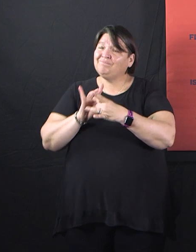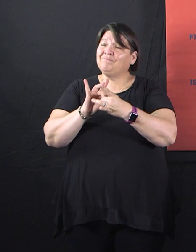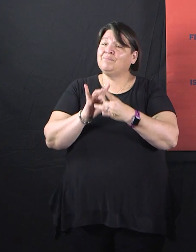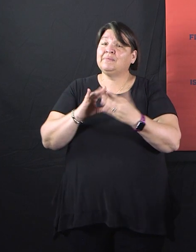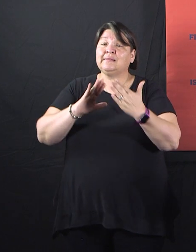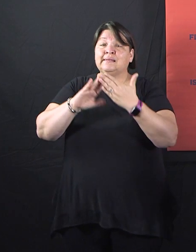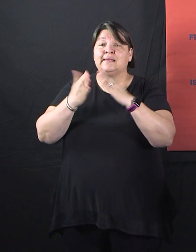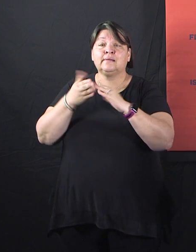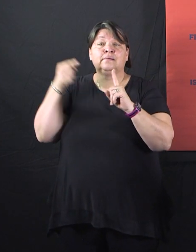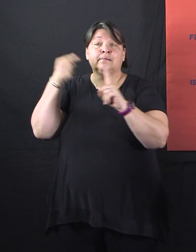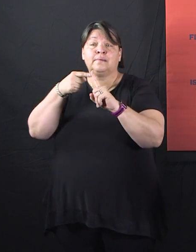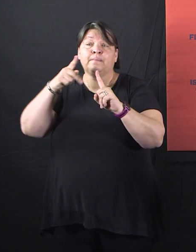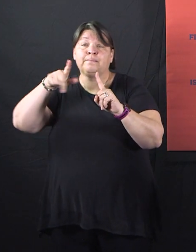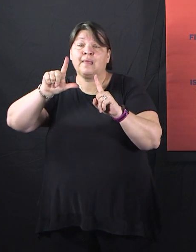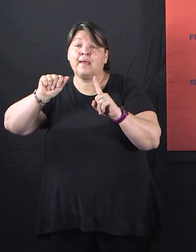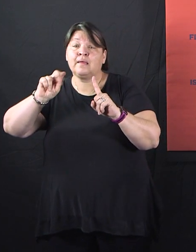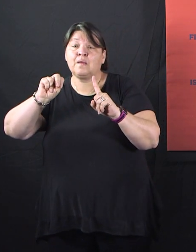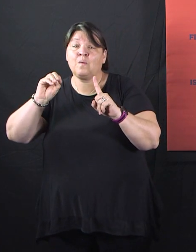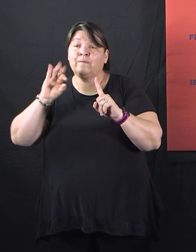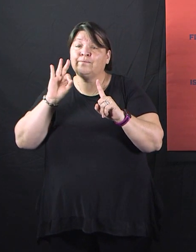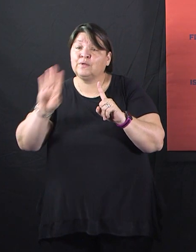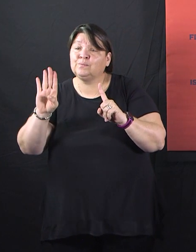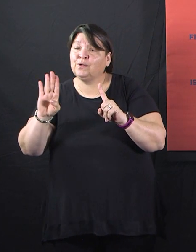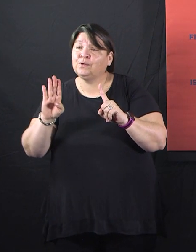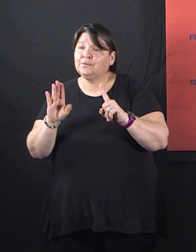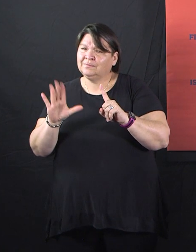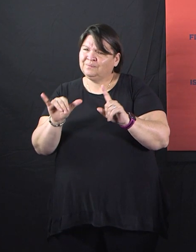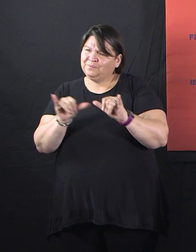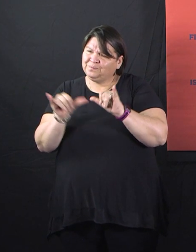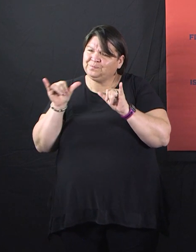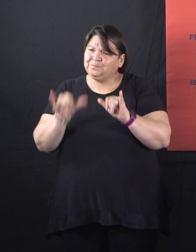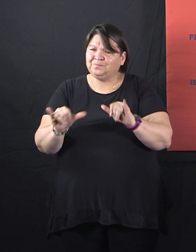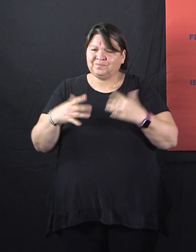y'all stay healthy, and y'all stay home. Thank you.